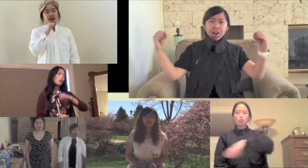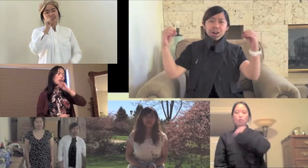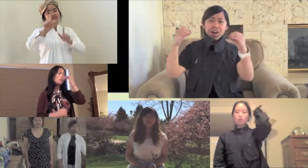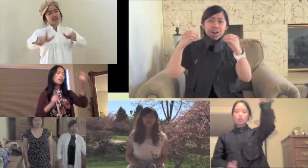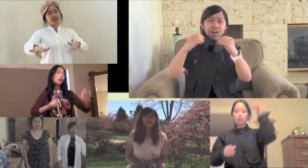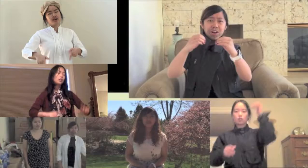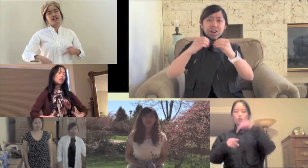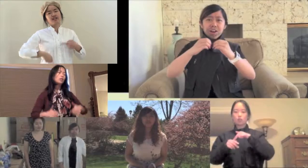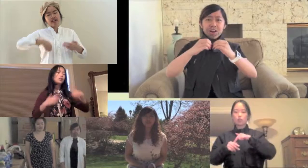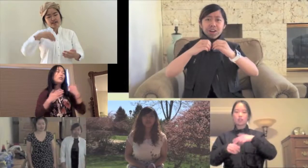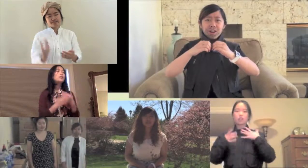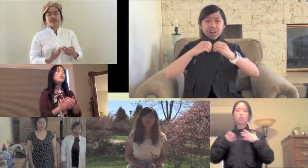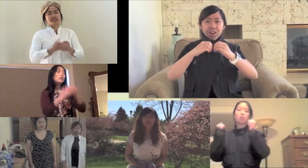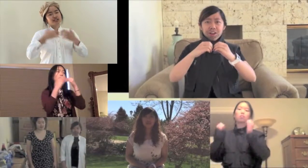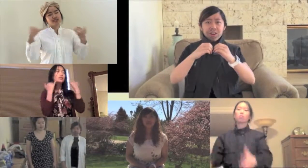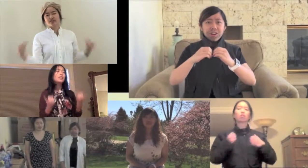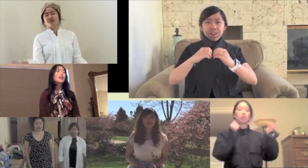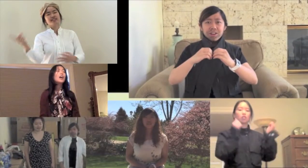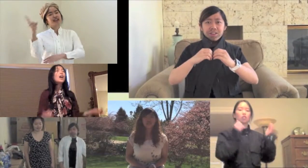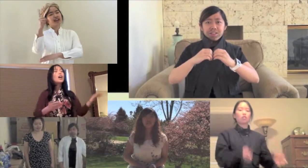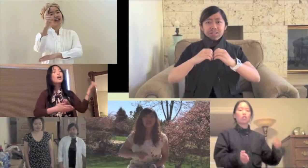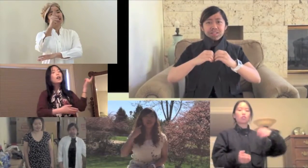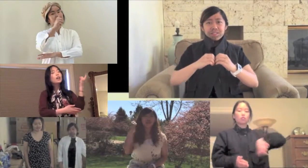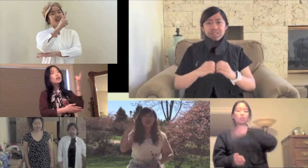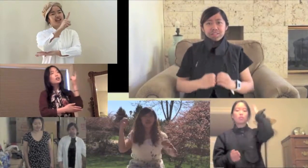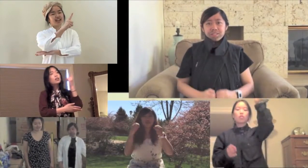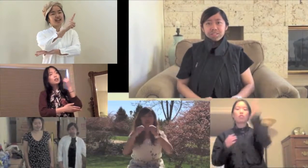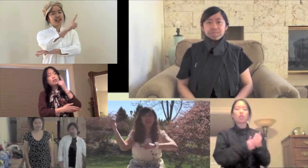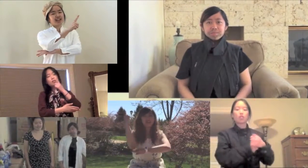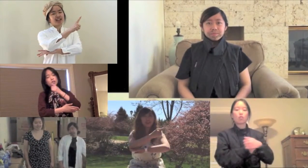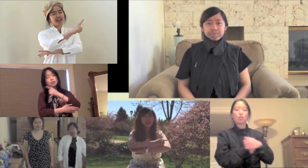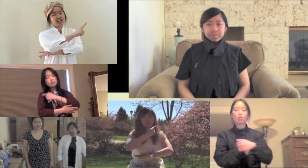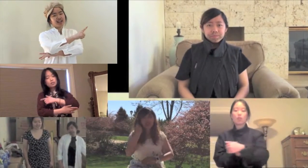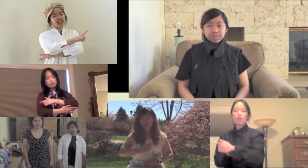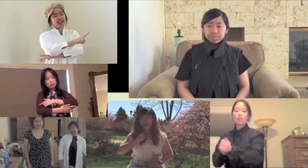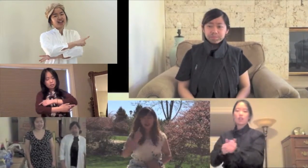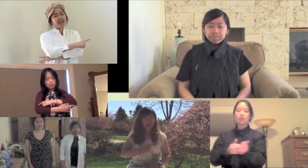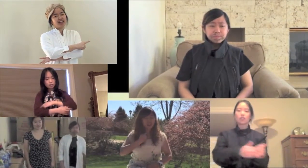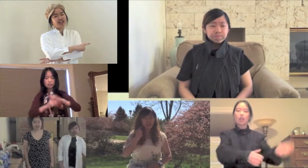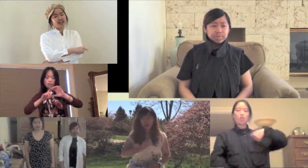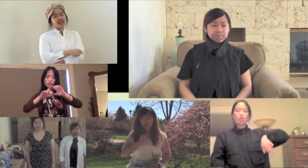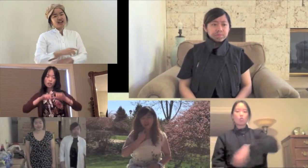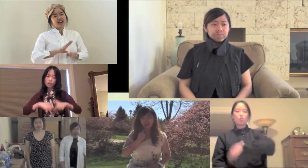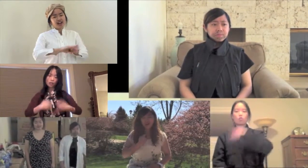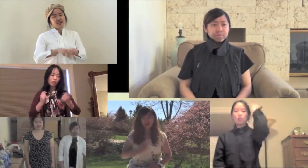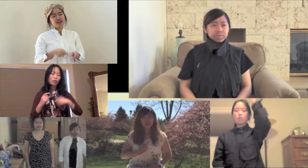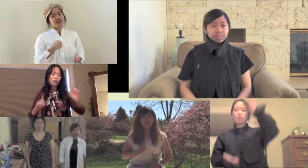day more One day